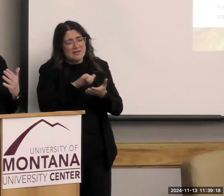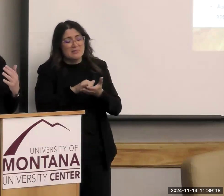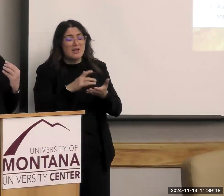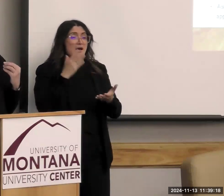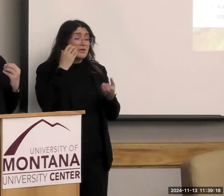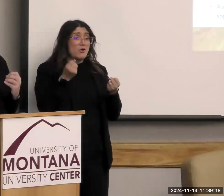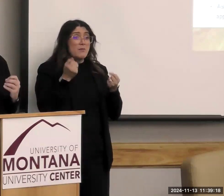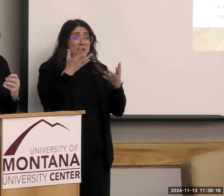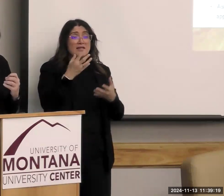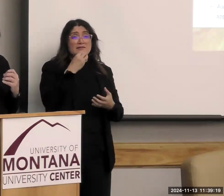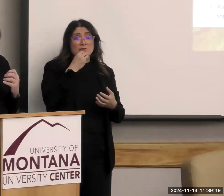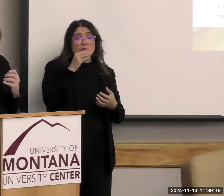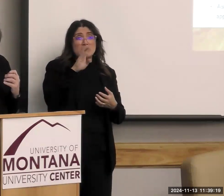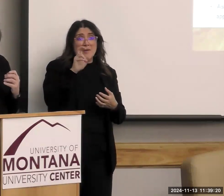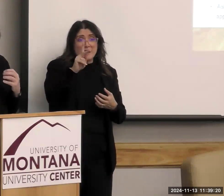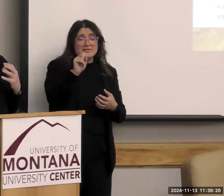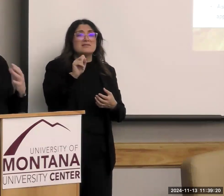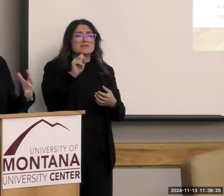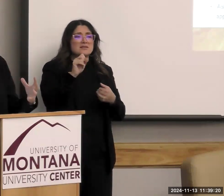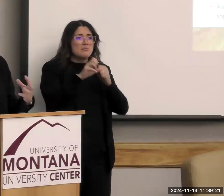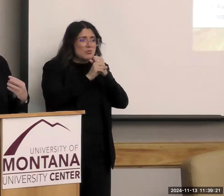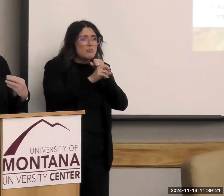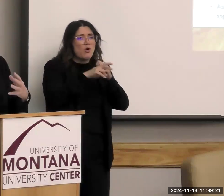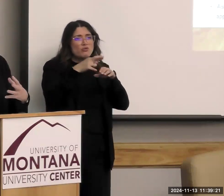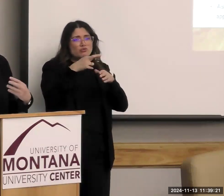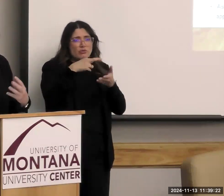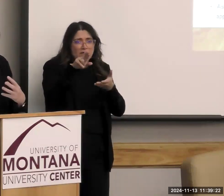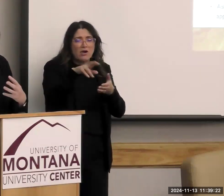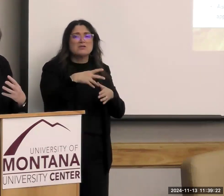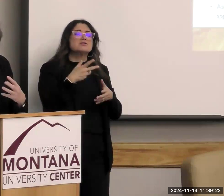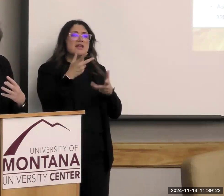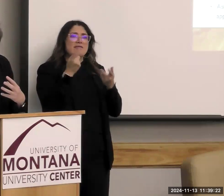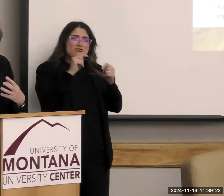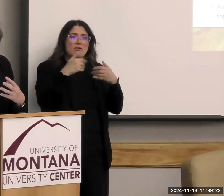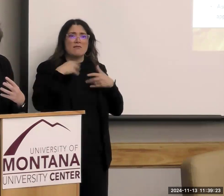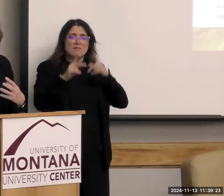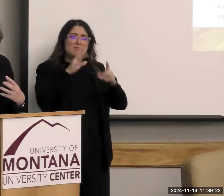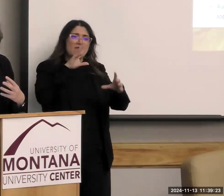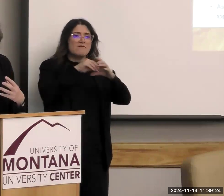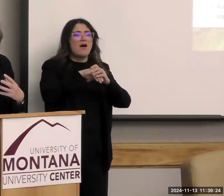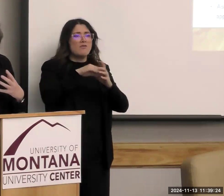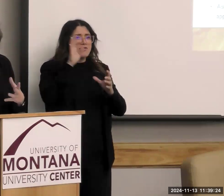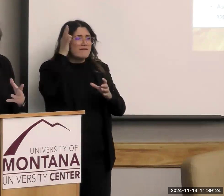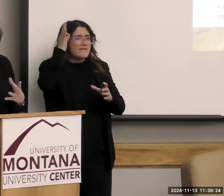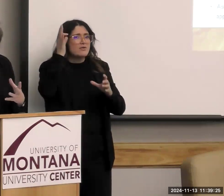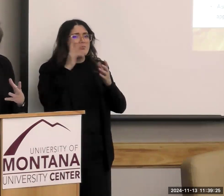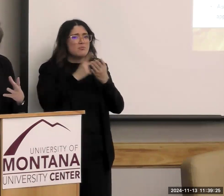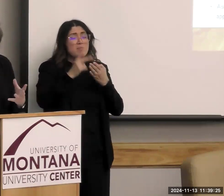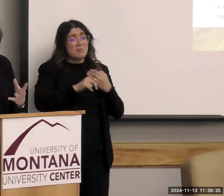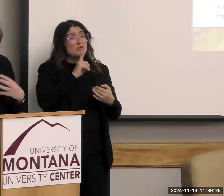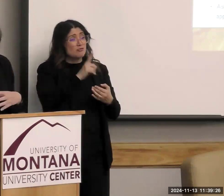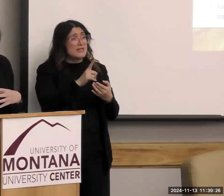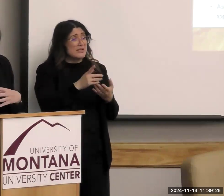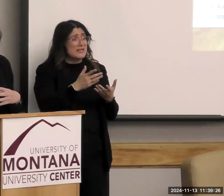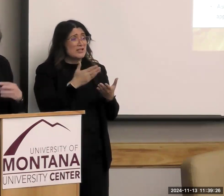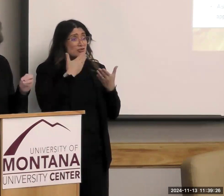banks promote referrals, and they try to help people get into and engage with the federal programs. But it behooves us to do this